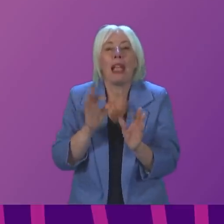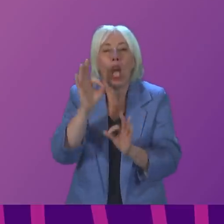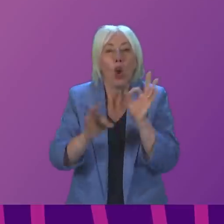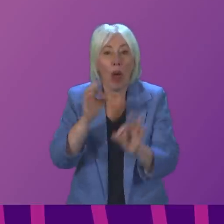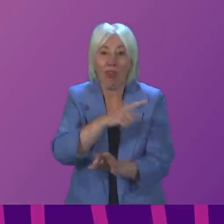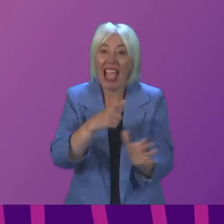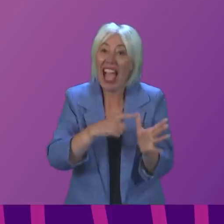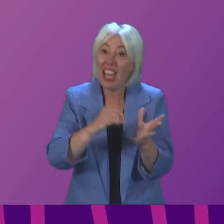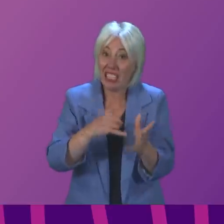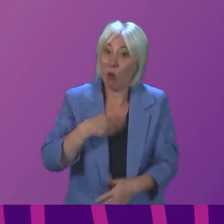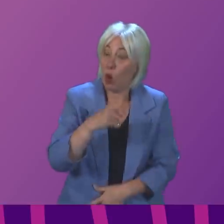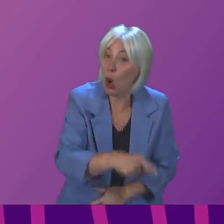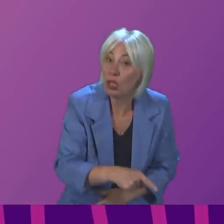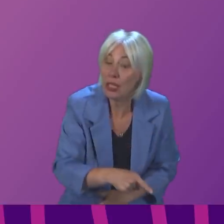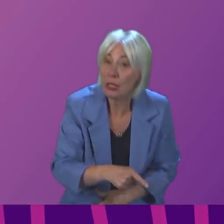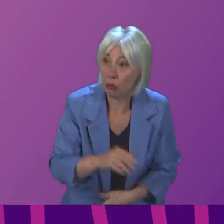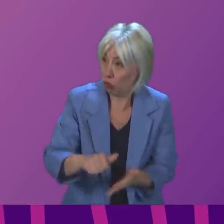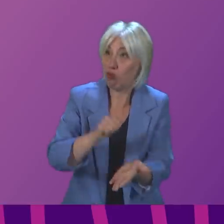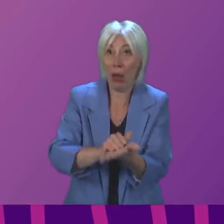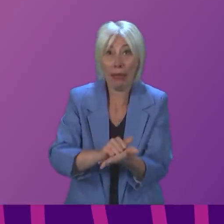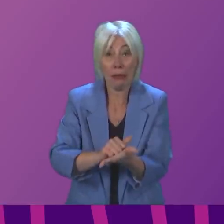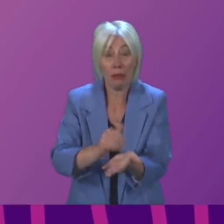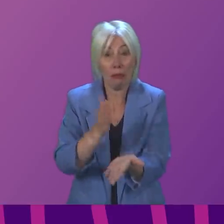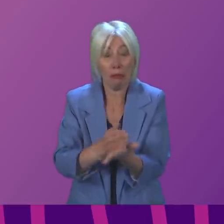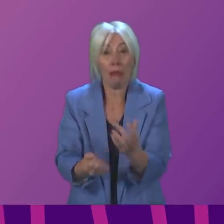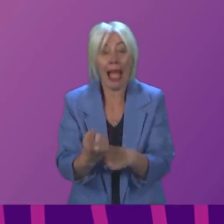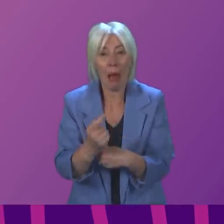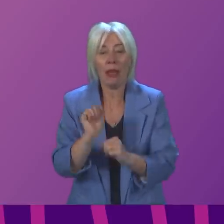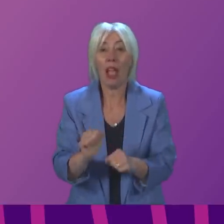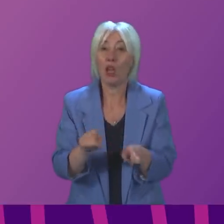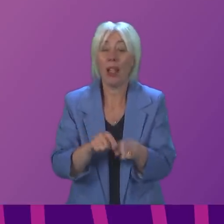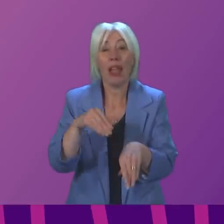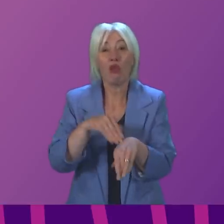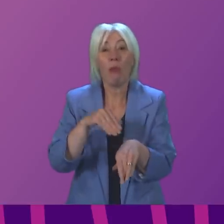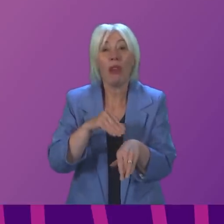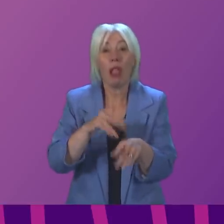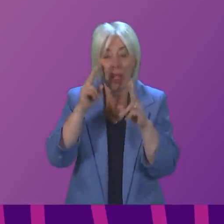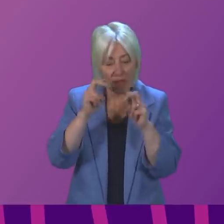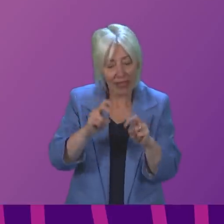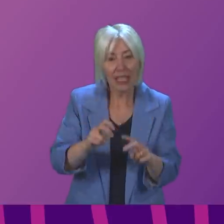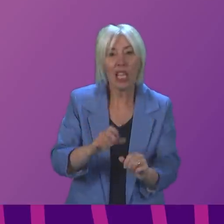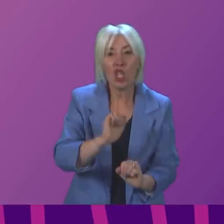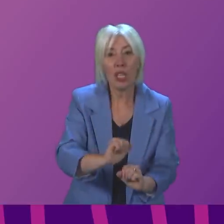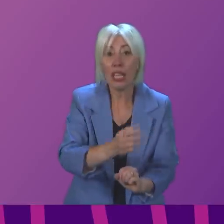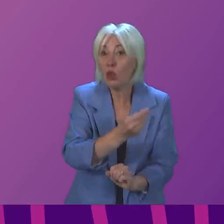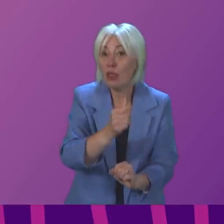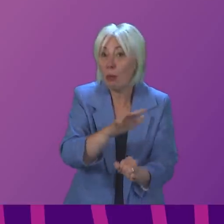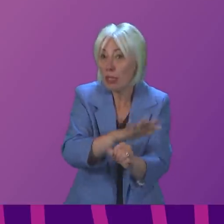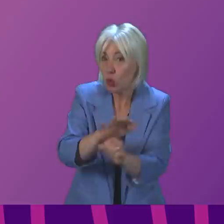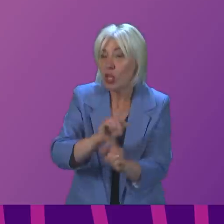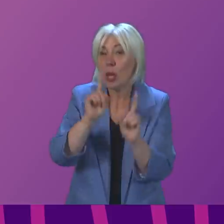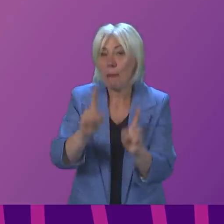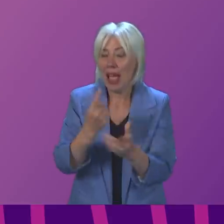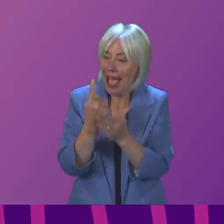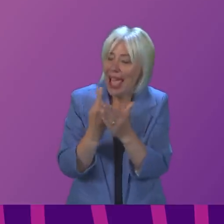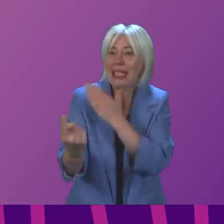called for. It s right and proper that that happens. There is a criminal investigation ongoing into certain cases. But if you take the